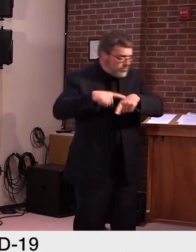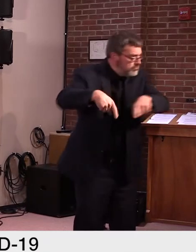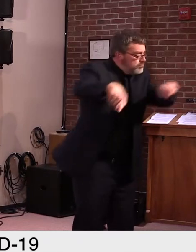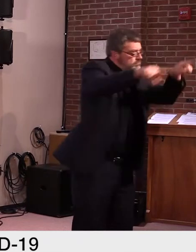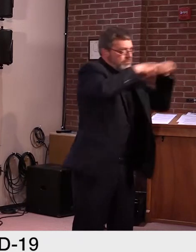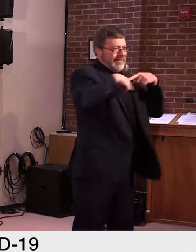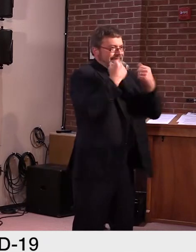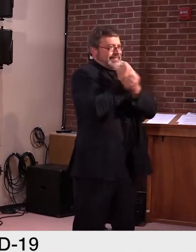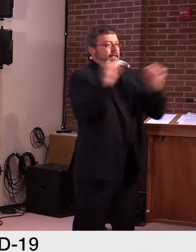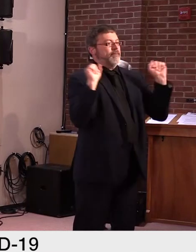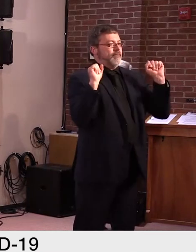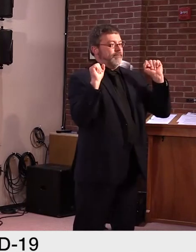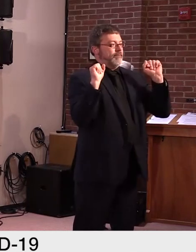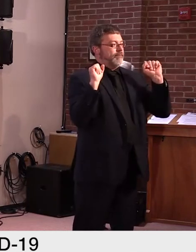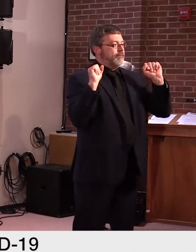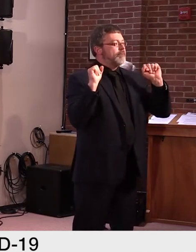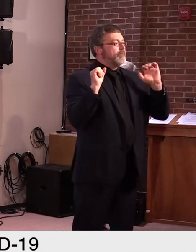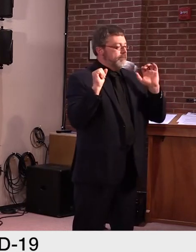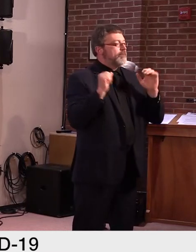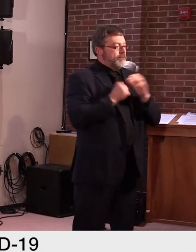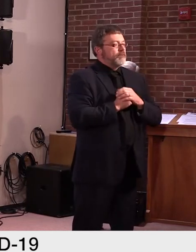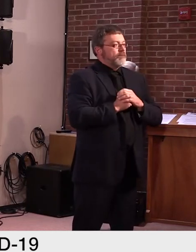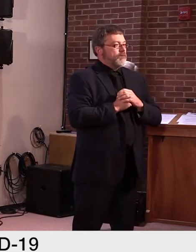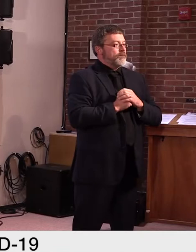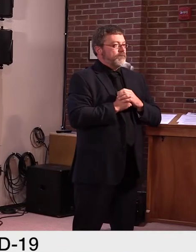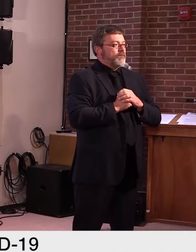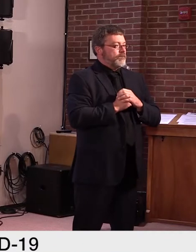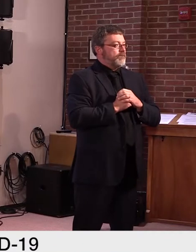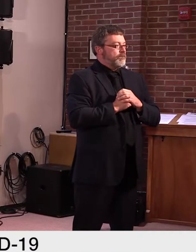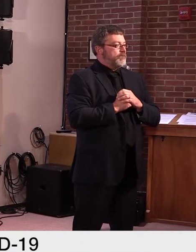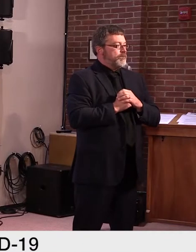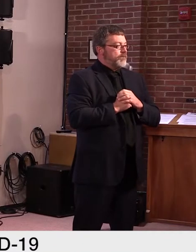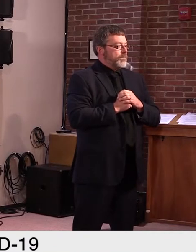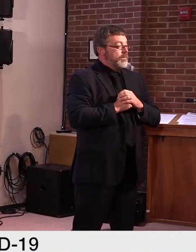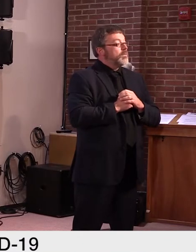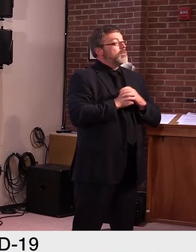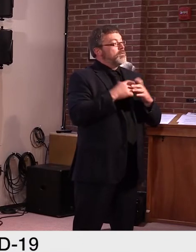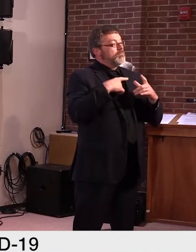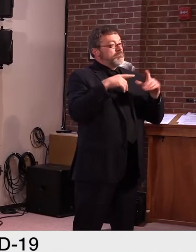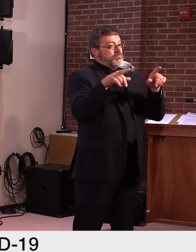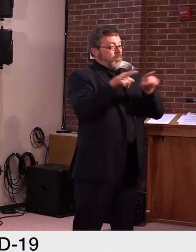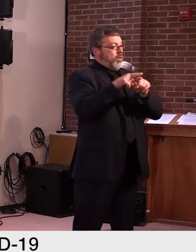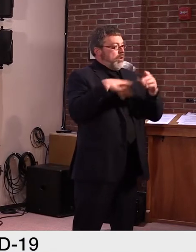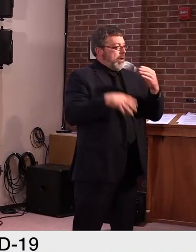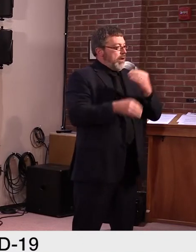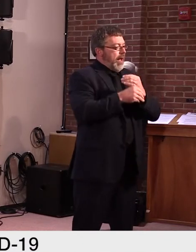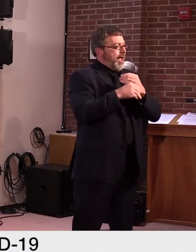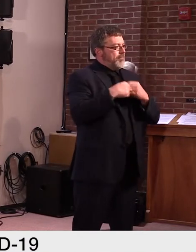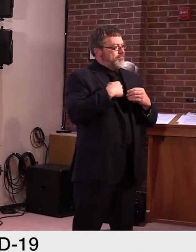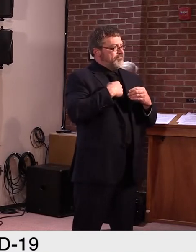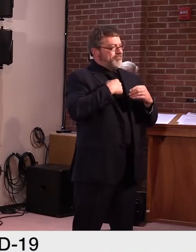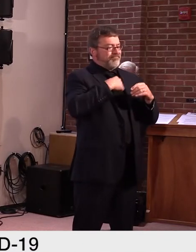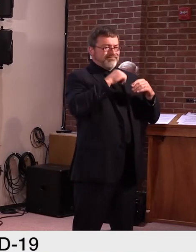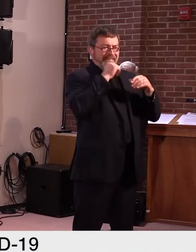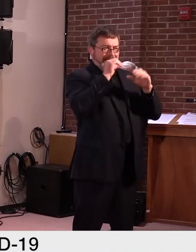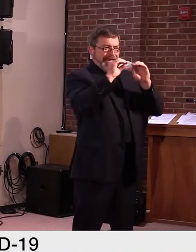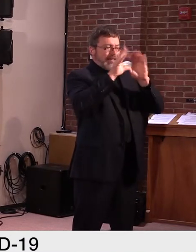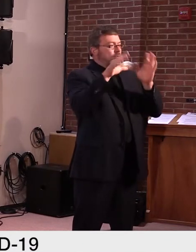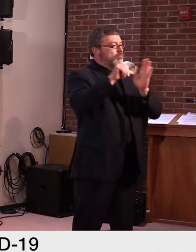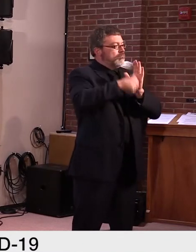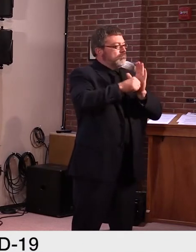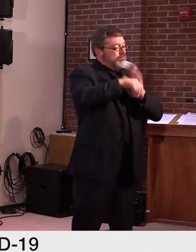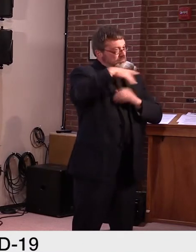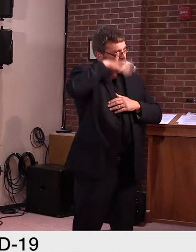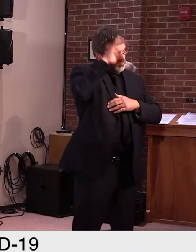I also want to be clear. I know this is not enough to soften the economic blow to our hospitality sector.